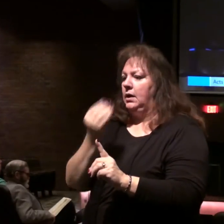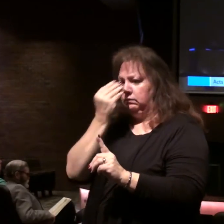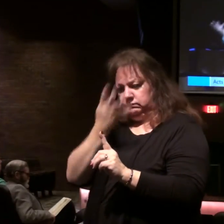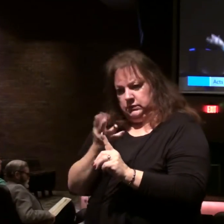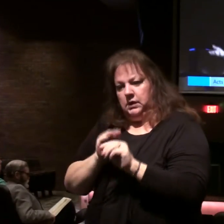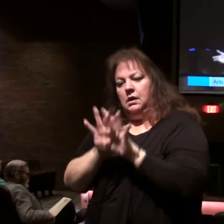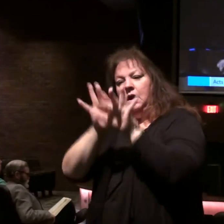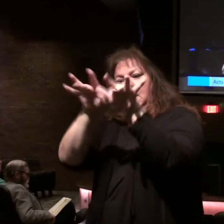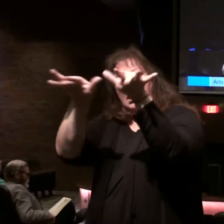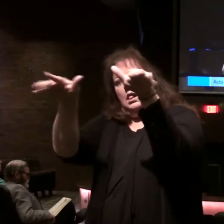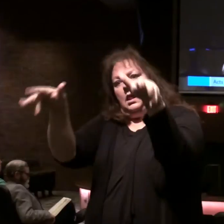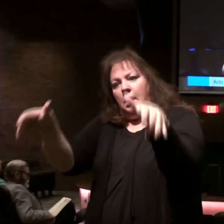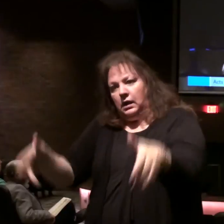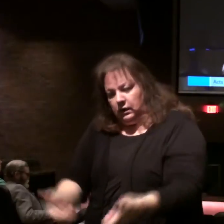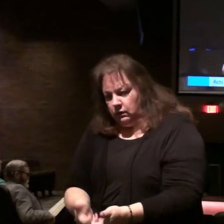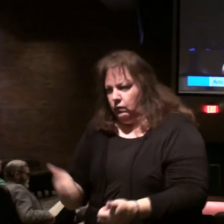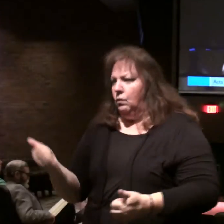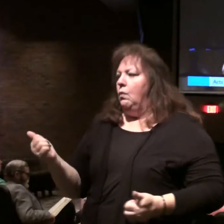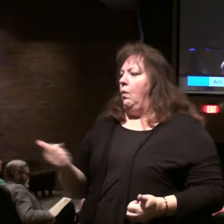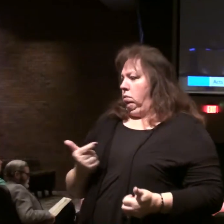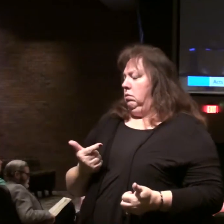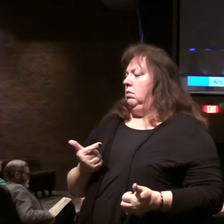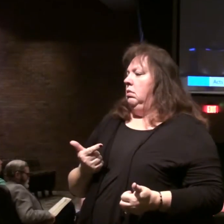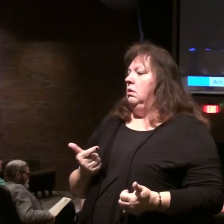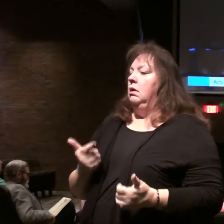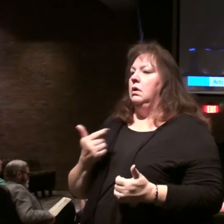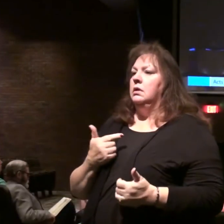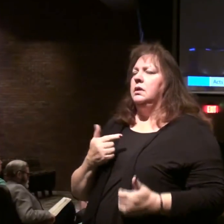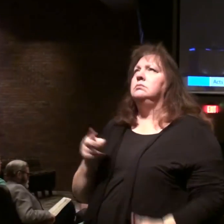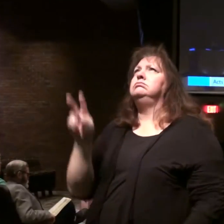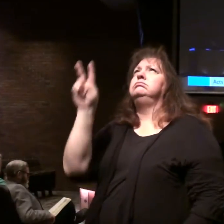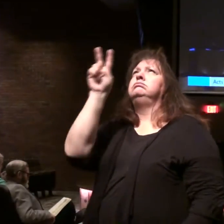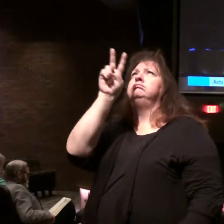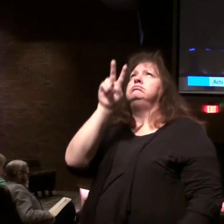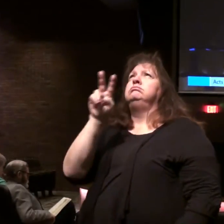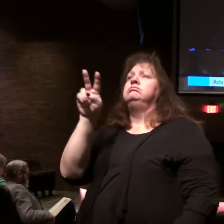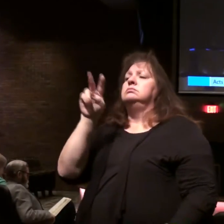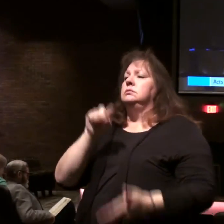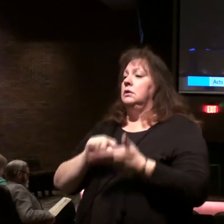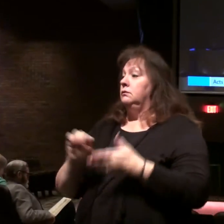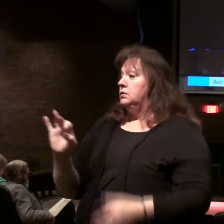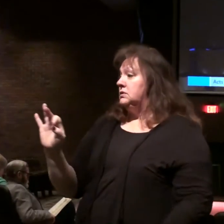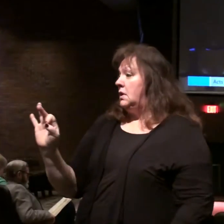But now the gospel is going to be carried everywhere. Then while they were looking, verse 9,